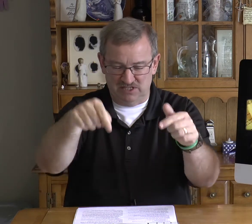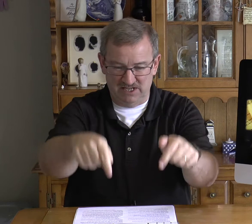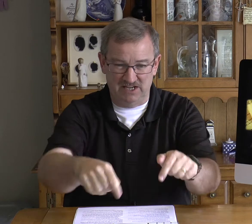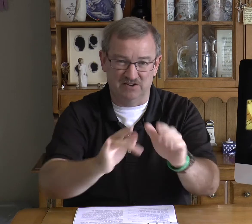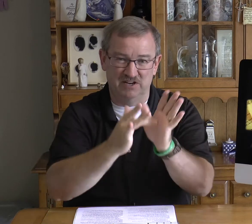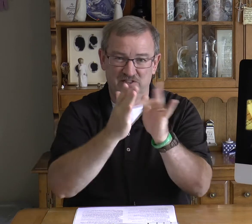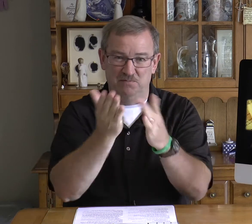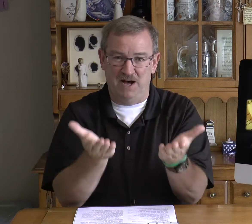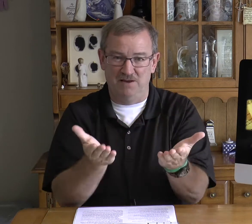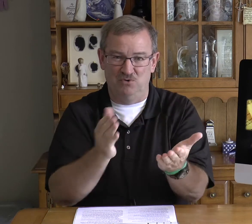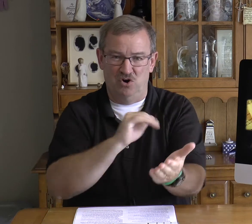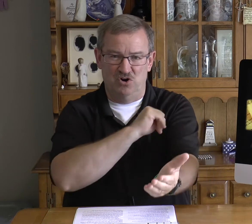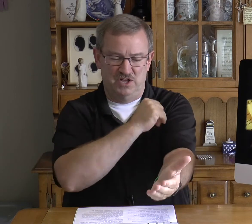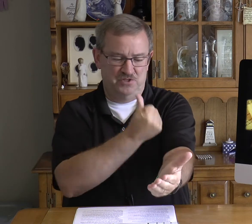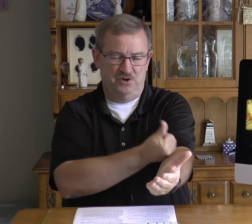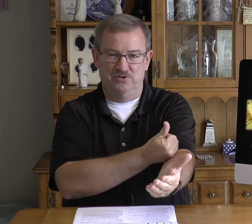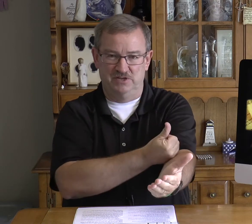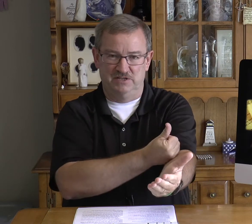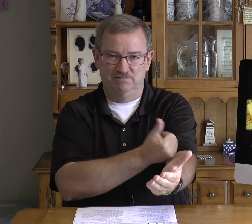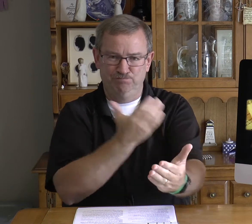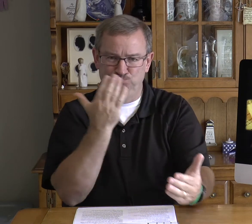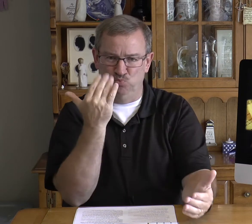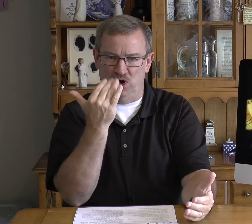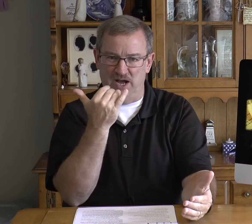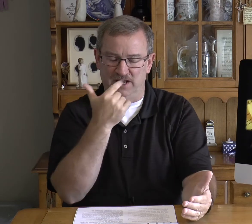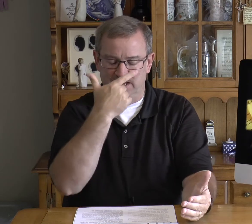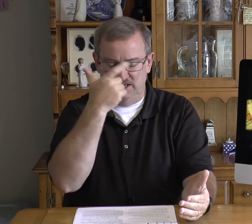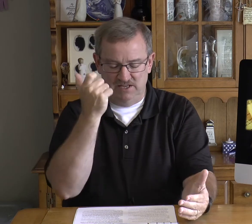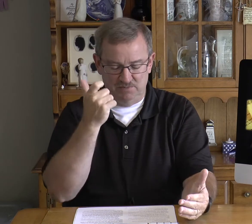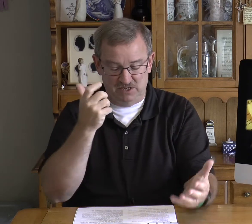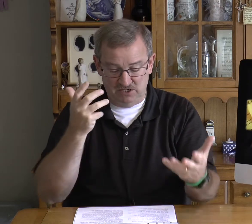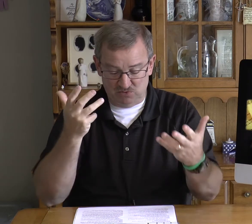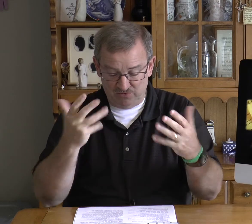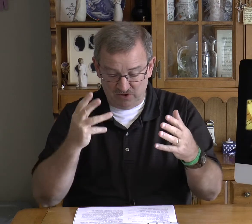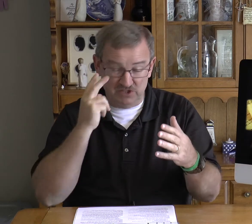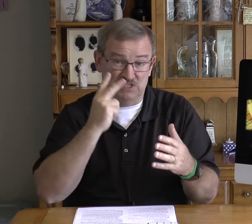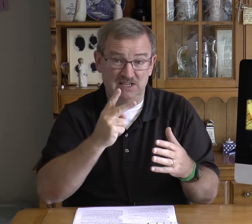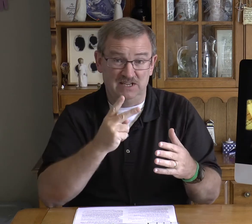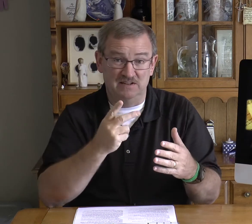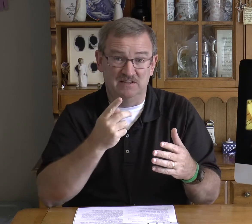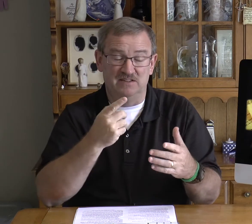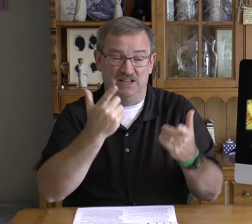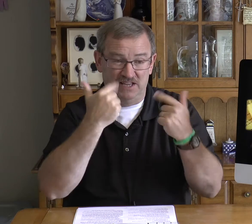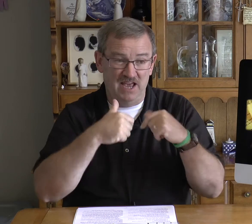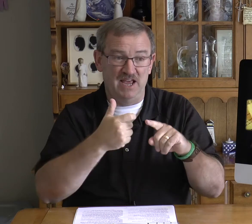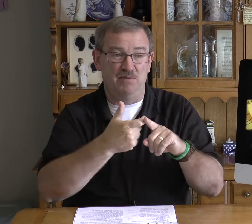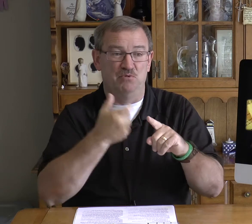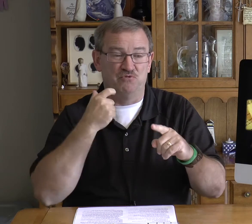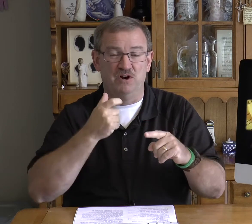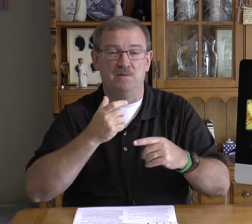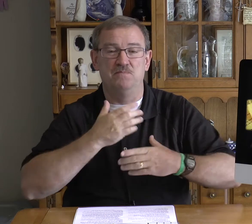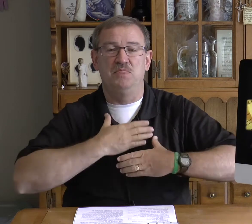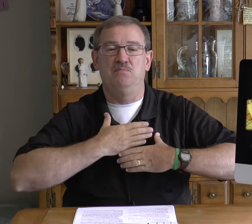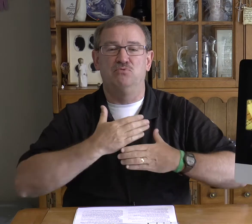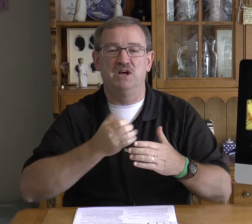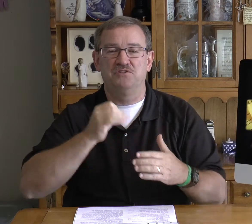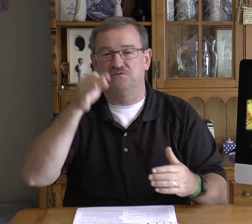here in the Bible are authority why because we've already seen they came from the breath of